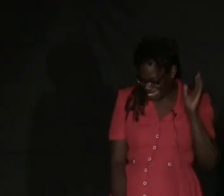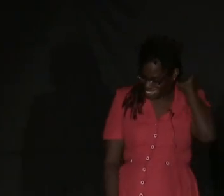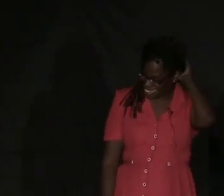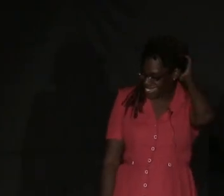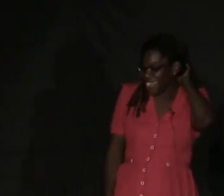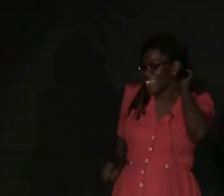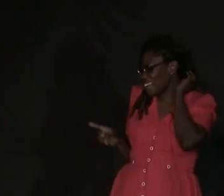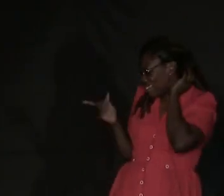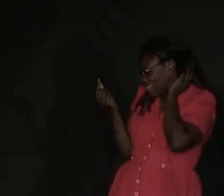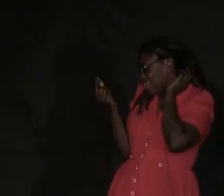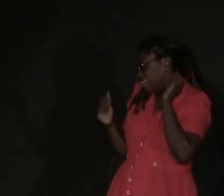You do?